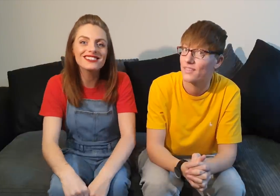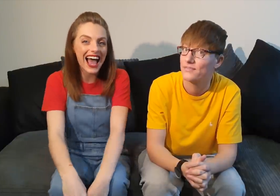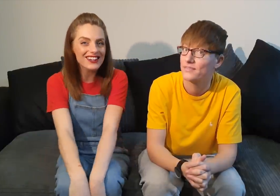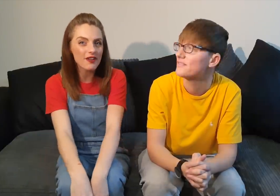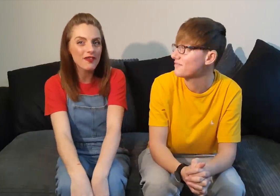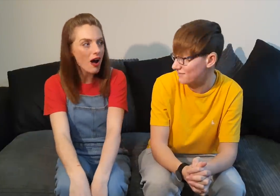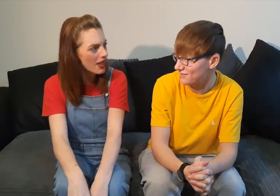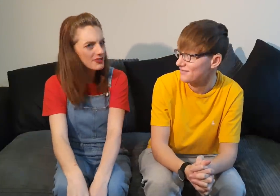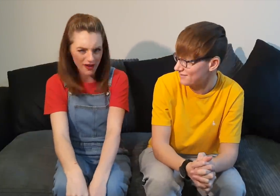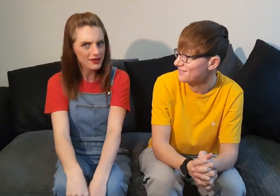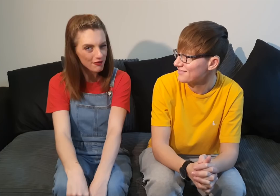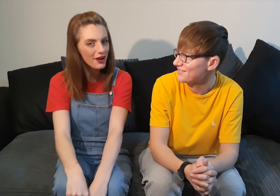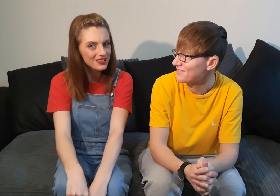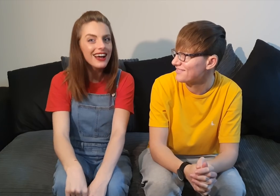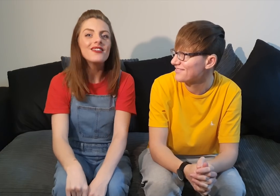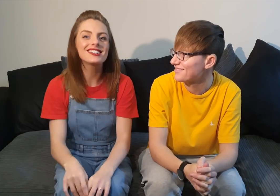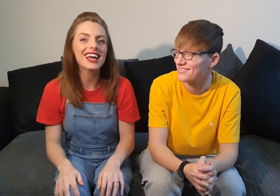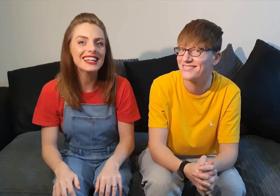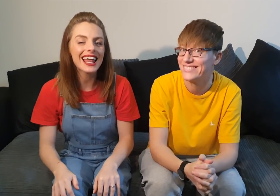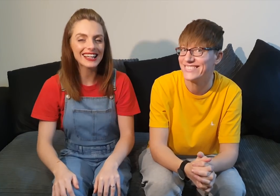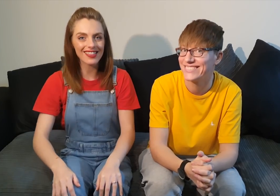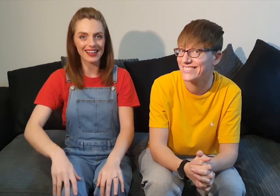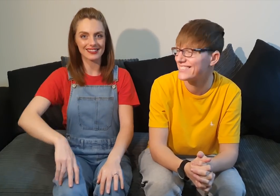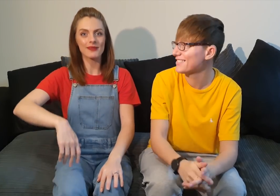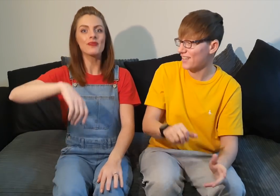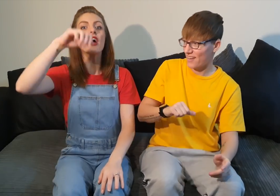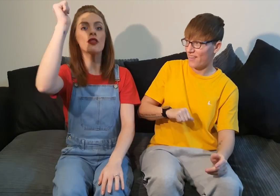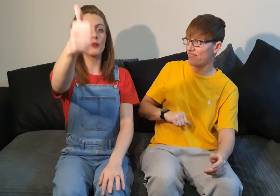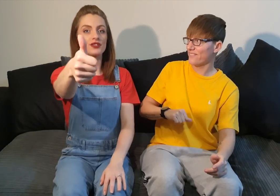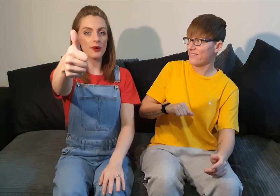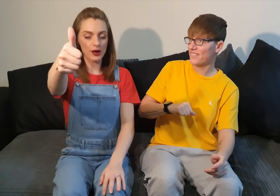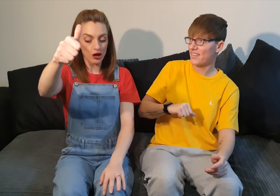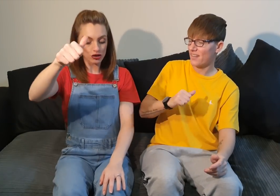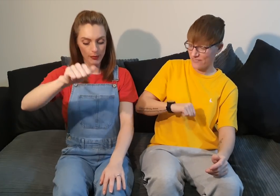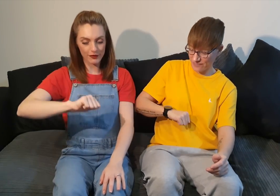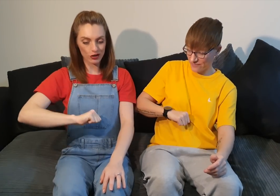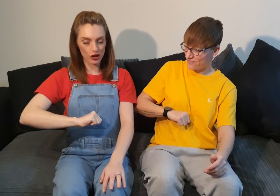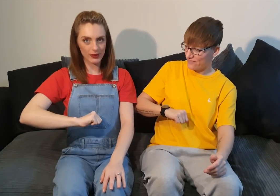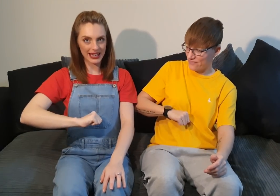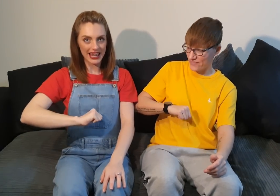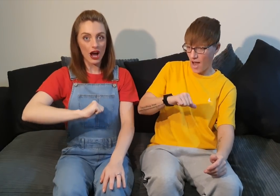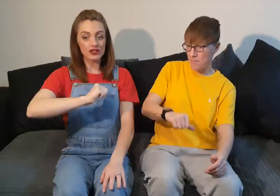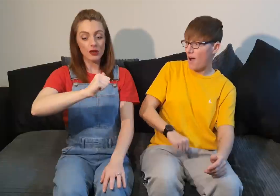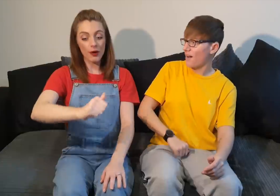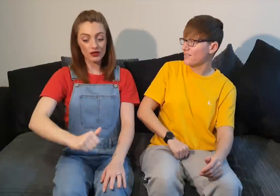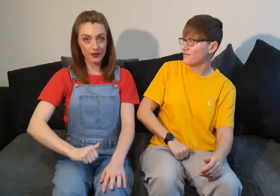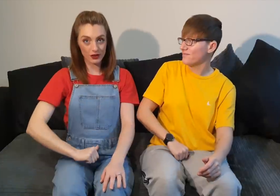had a farm that was very fun we sign it like this thumbs up top of your tummy to the bottom of your